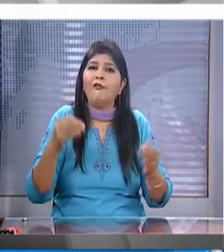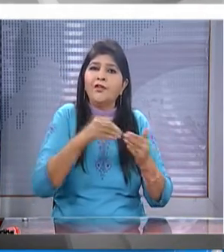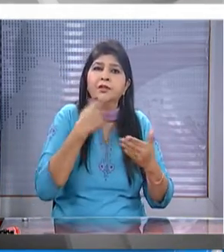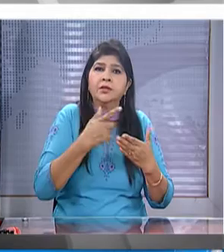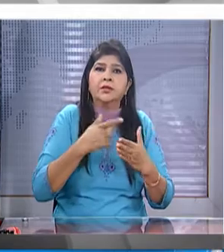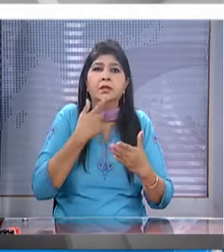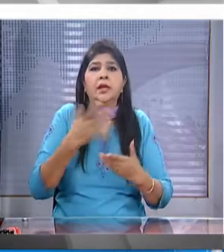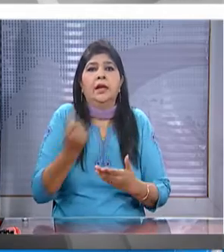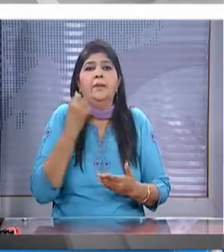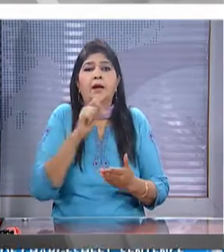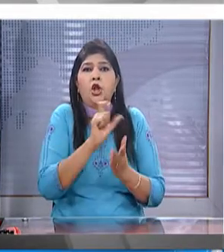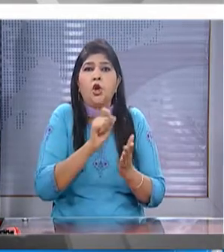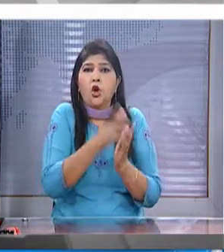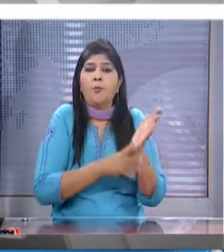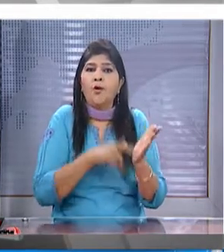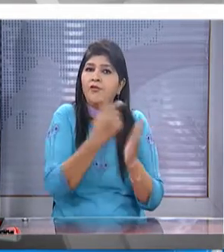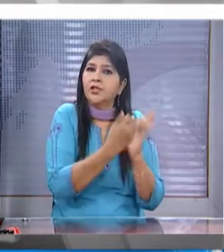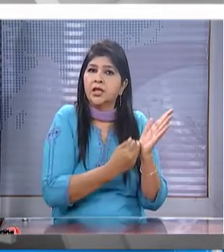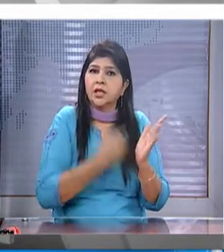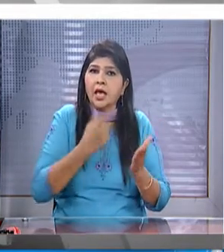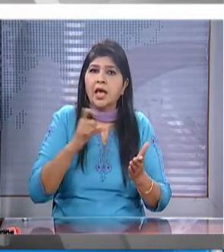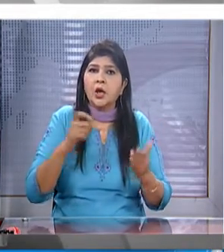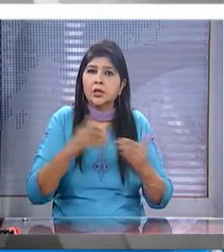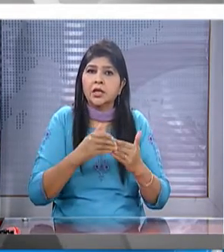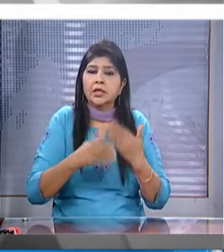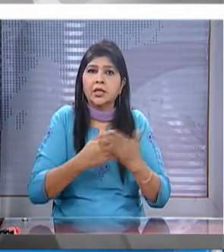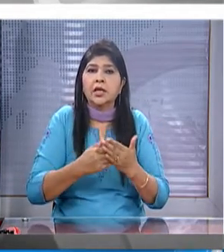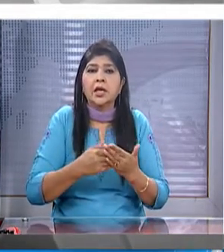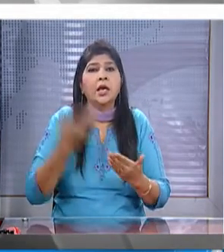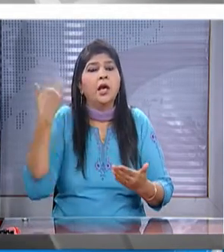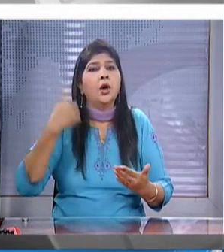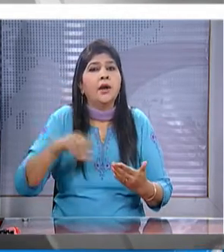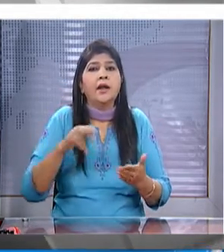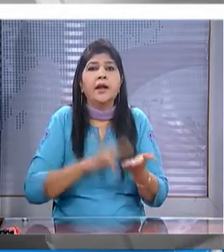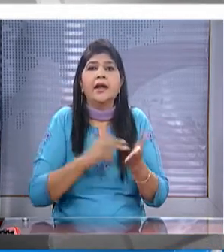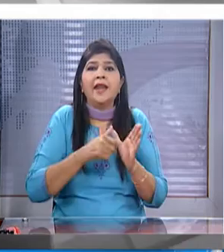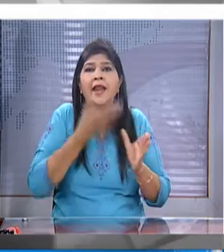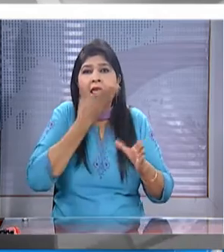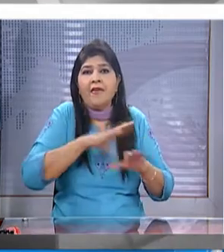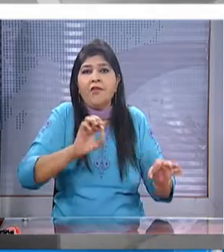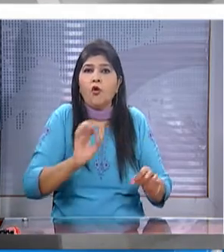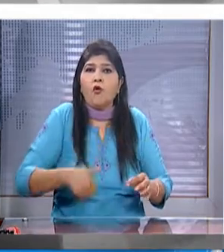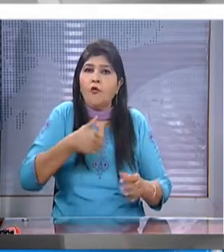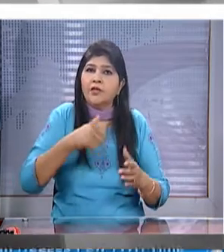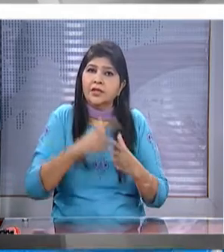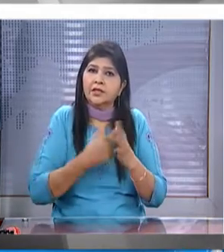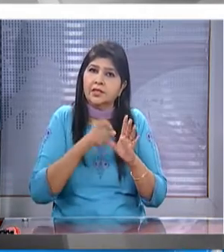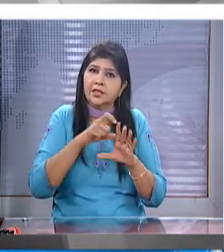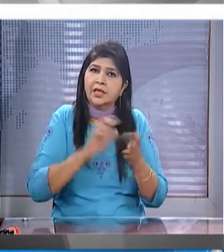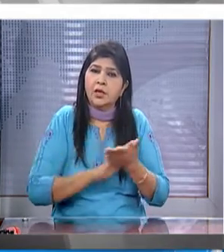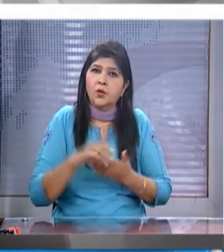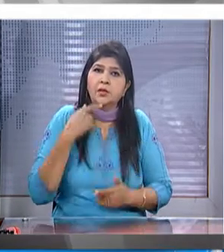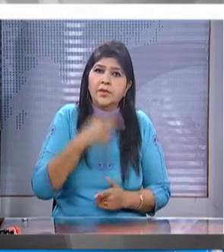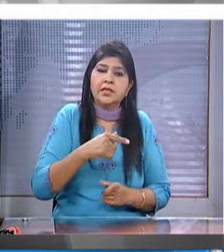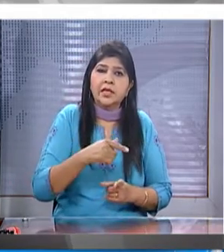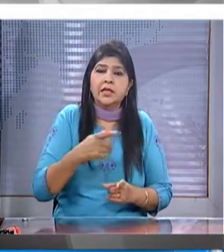india demanded a copy of the chart sheet and consular access to the retired navy officer kulbushan jadav who has been sentenced to death